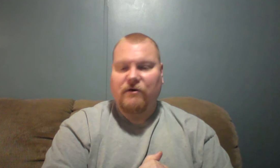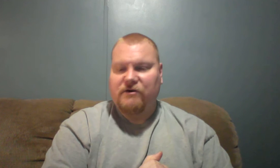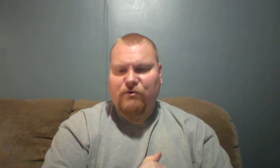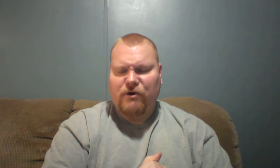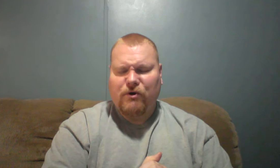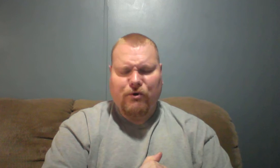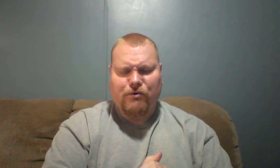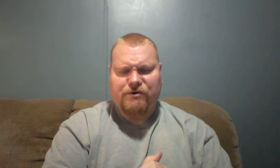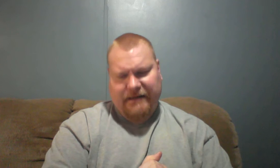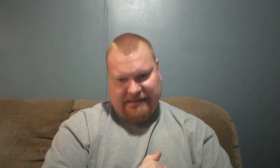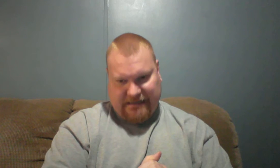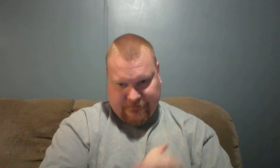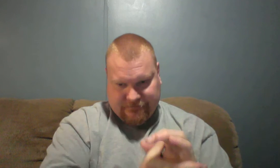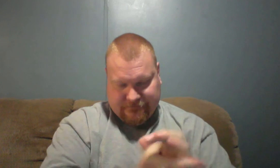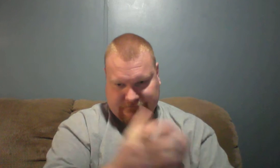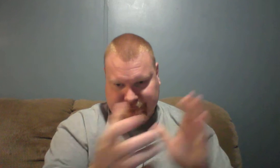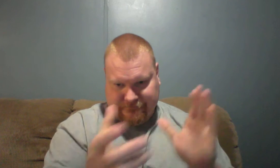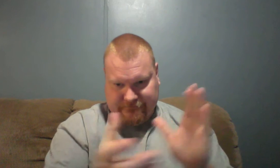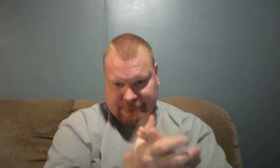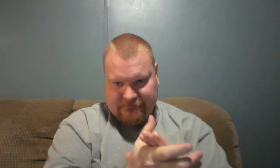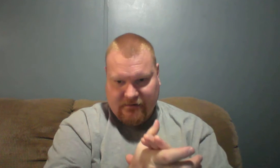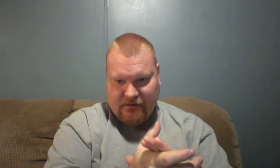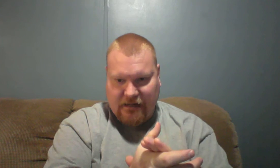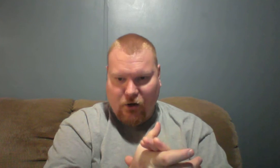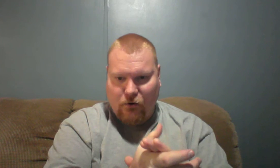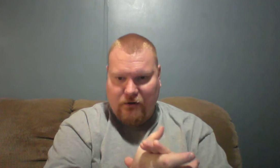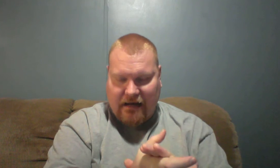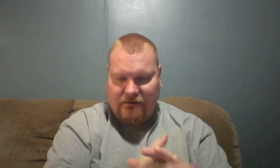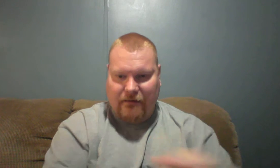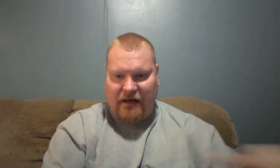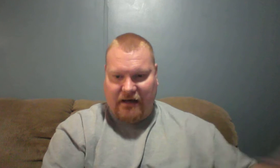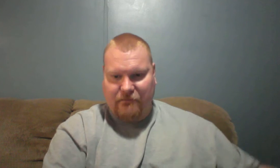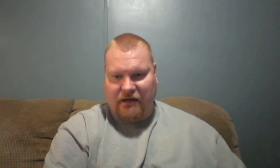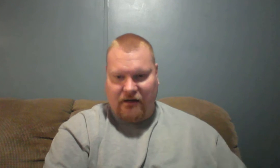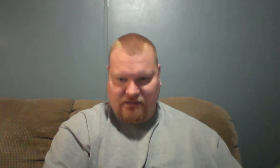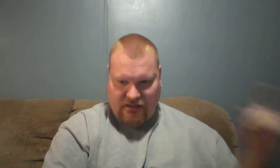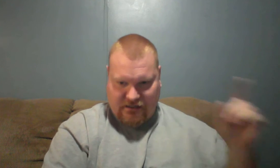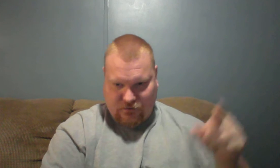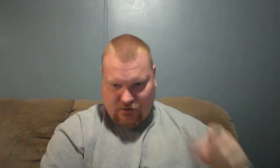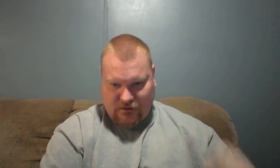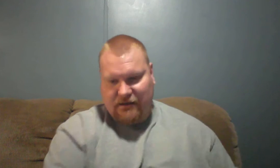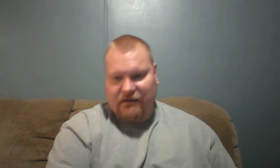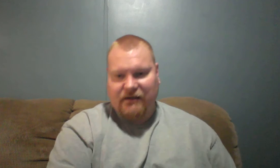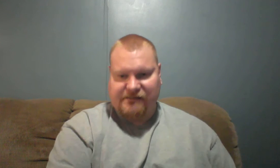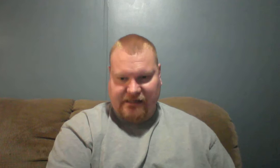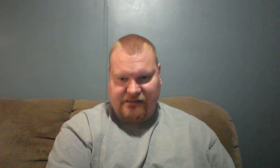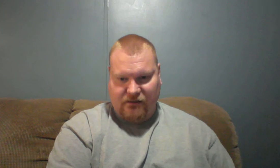to lose big time. No doubt about it because God's word says so.